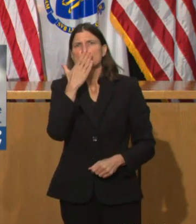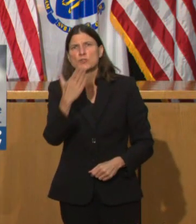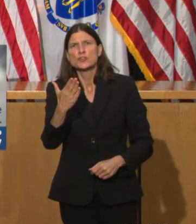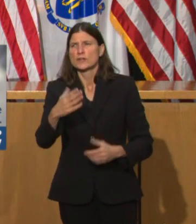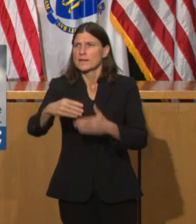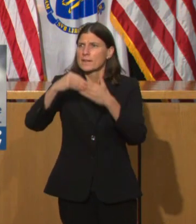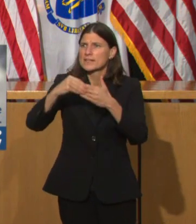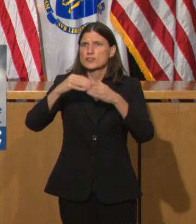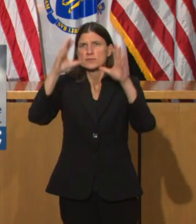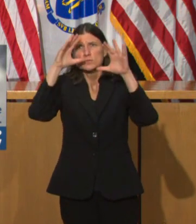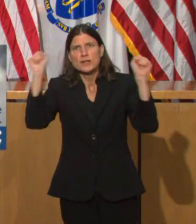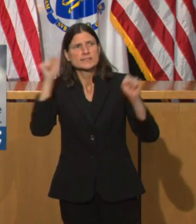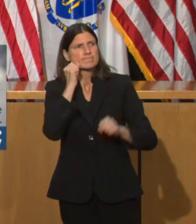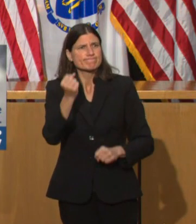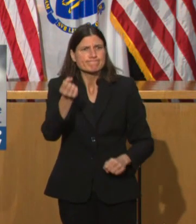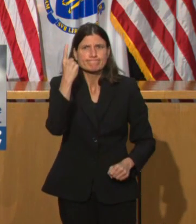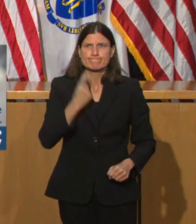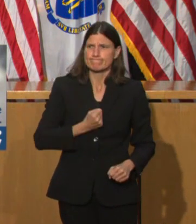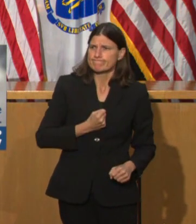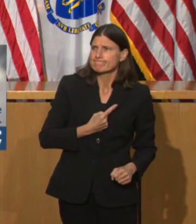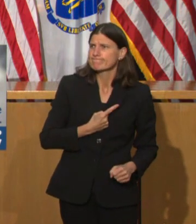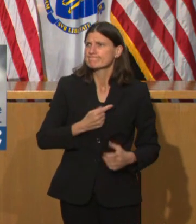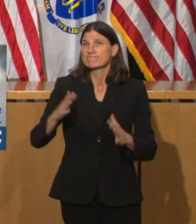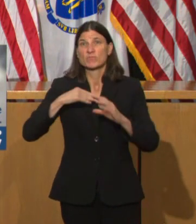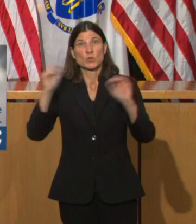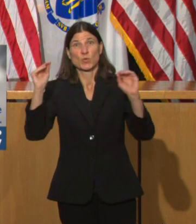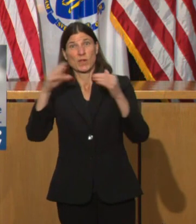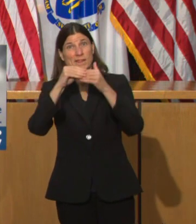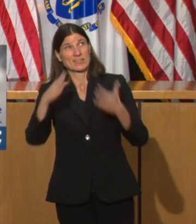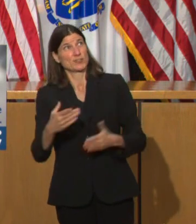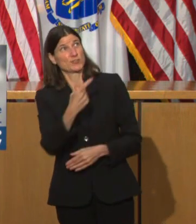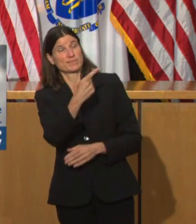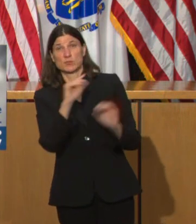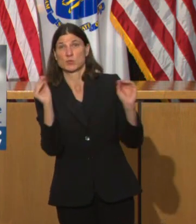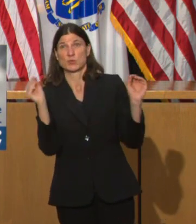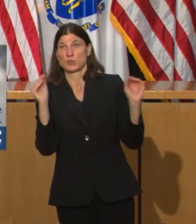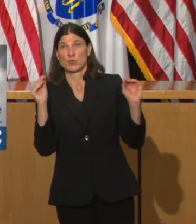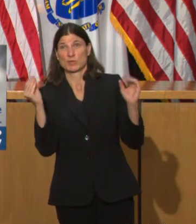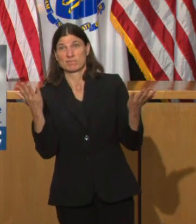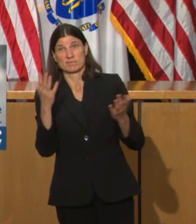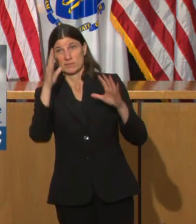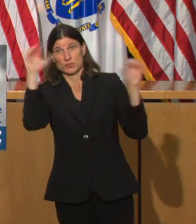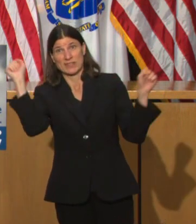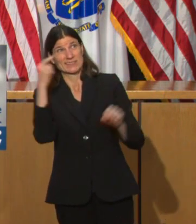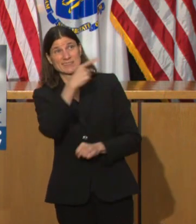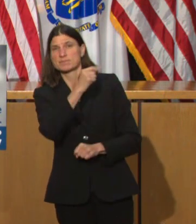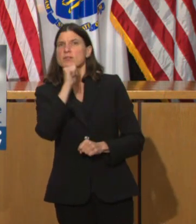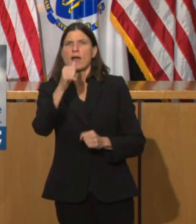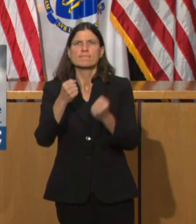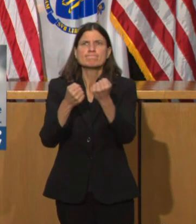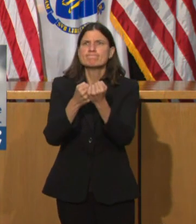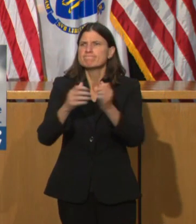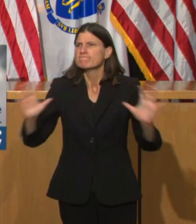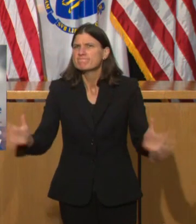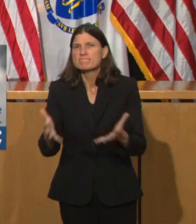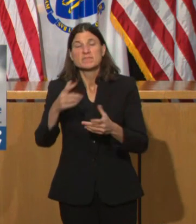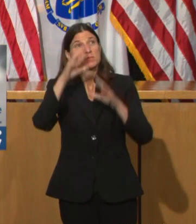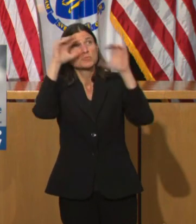INSTEAD, WE GOT BITTERNESS, COMBATIVENESS, AND SELF- INTEREST. THAT'S NOT WHAT WE NEED IN BOSTON.